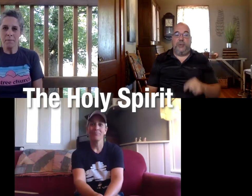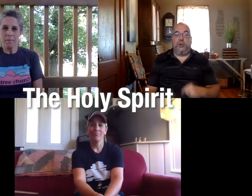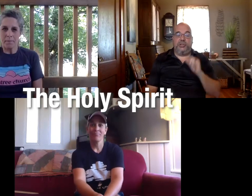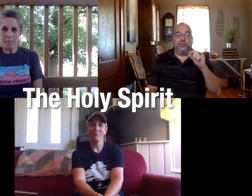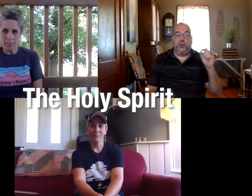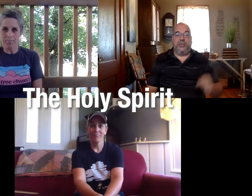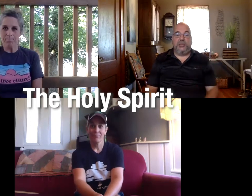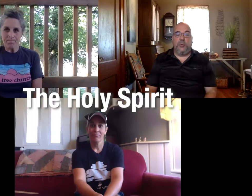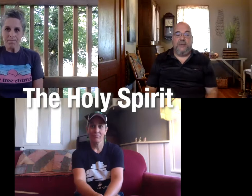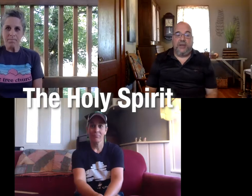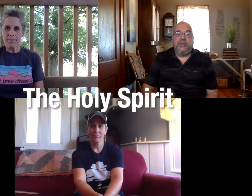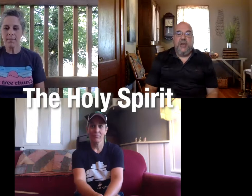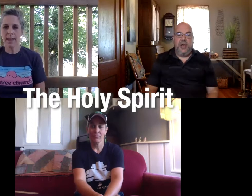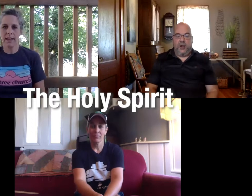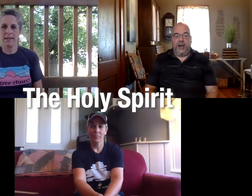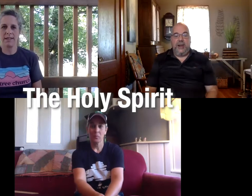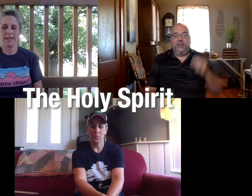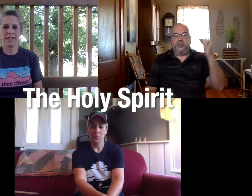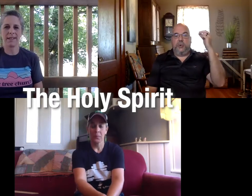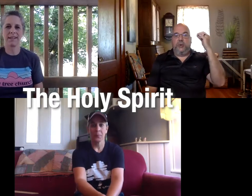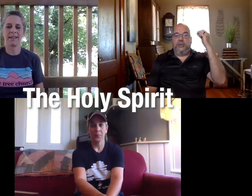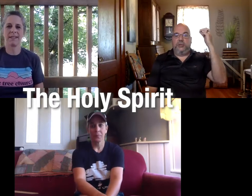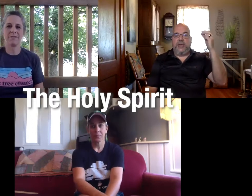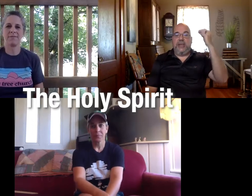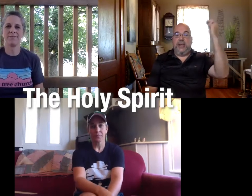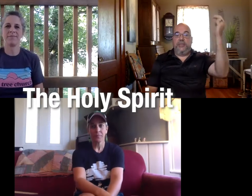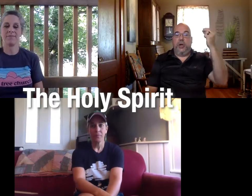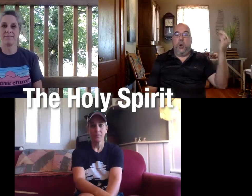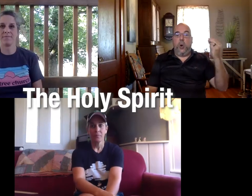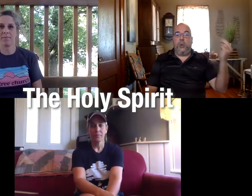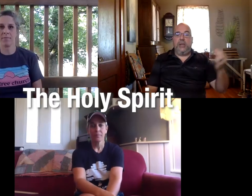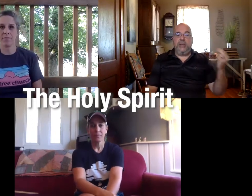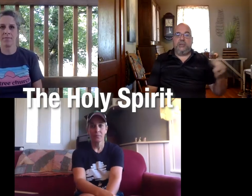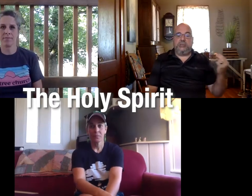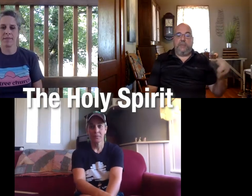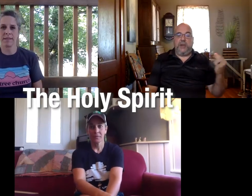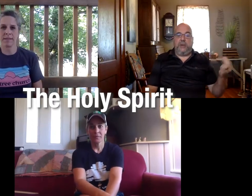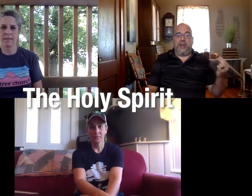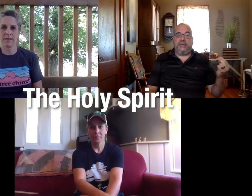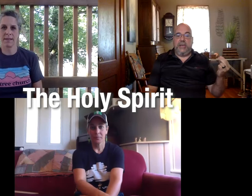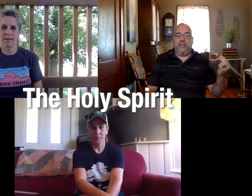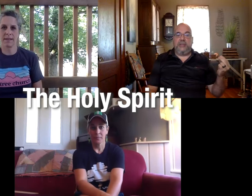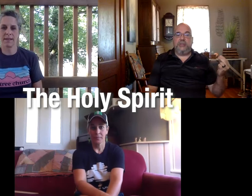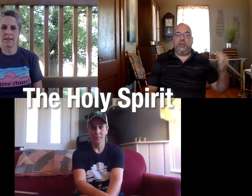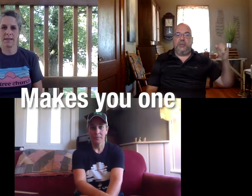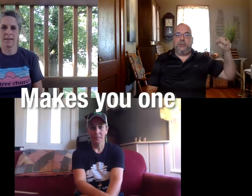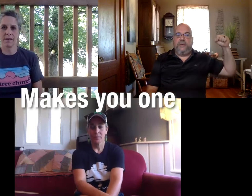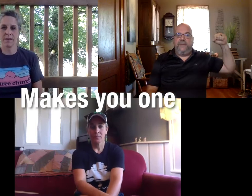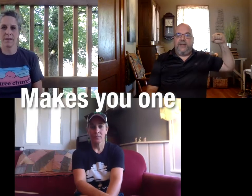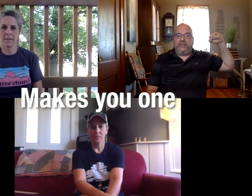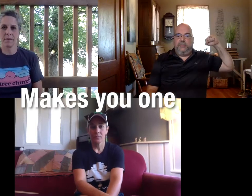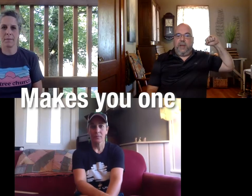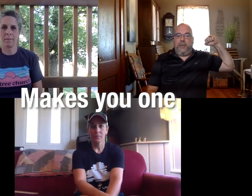that's going to help you learn so do it with each one of us all right so we're going to do that again the holy spirit then it's going to go